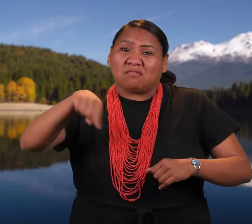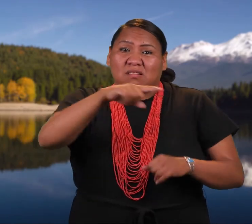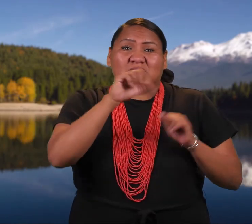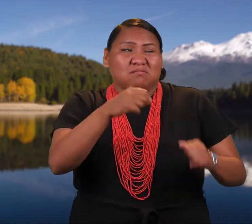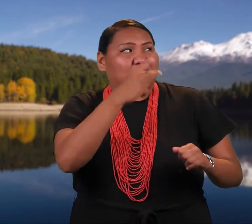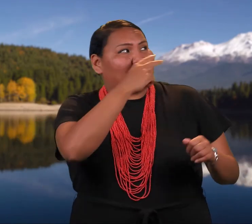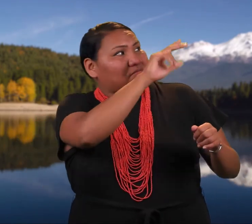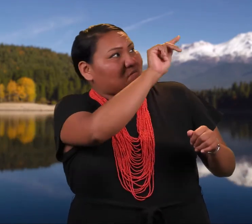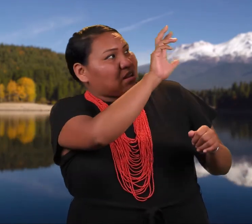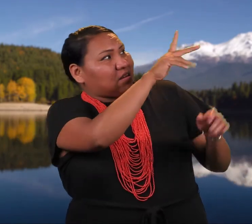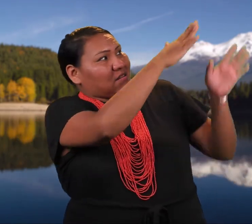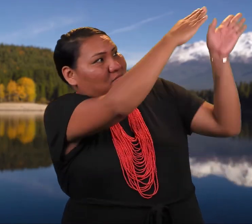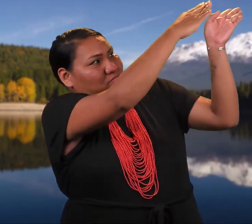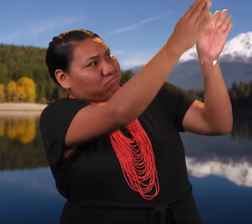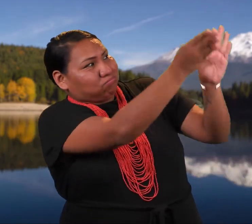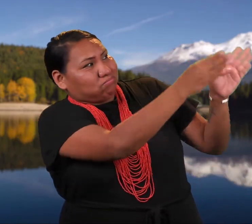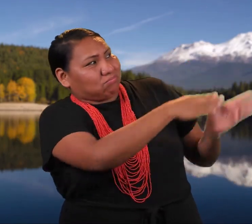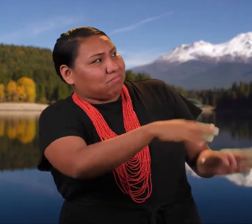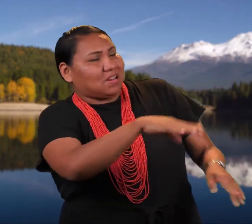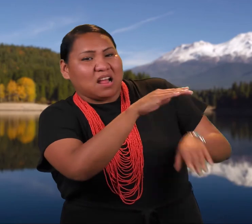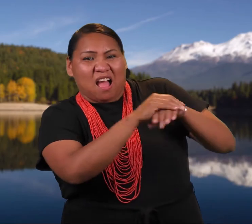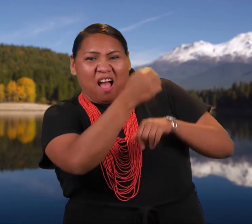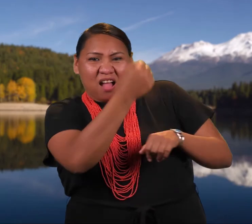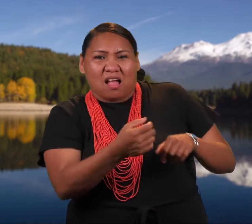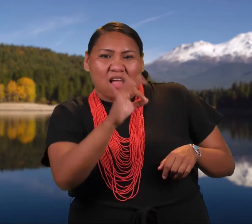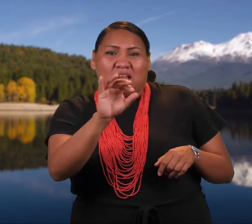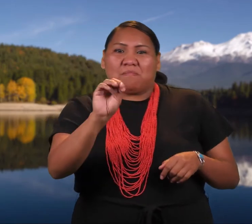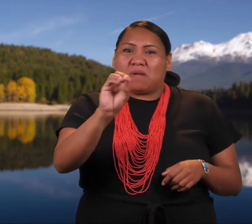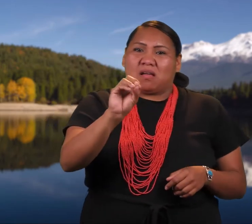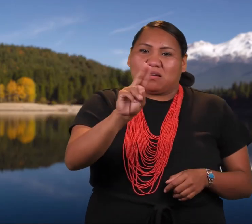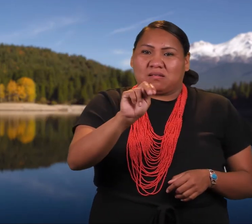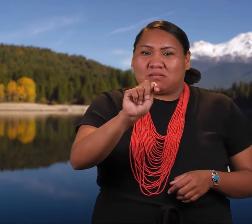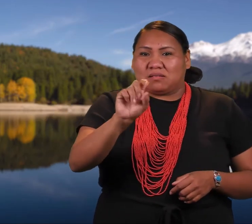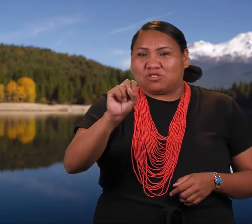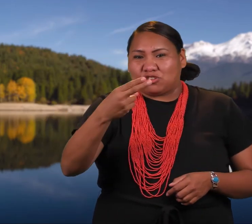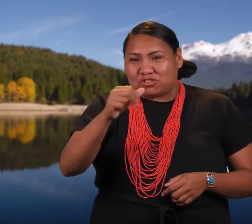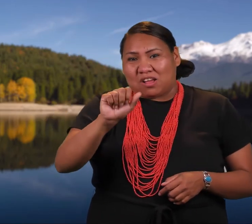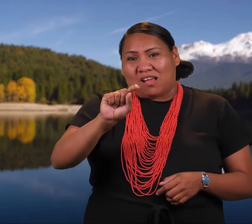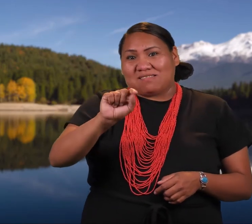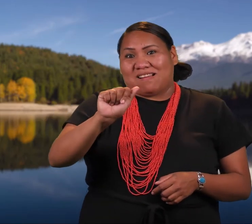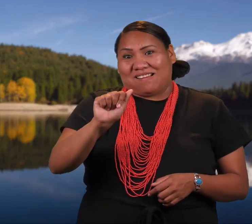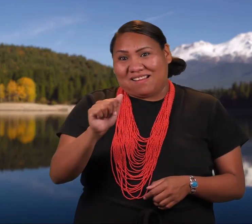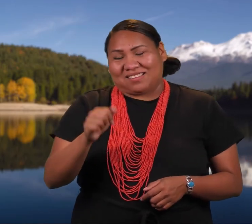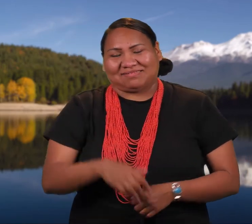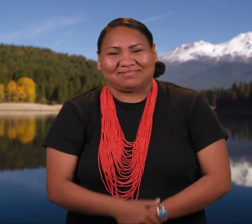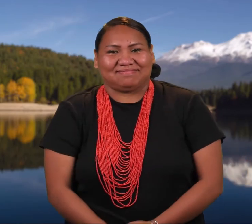Even today, his tracks can be seen in the rocky path on the south side of Mount Shasta.